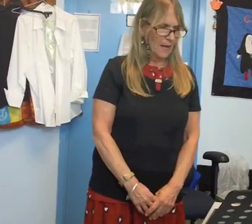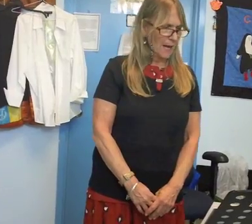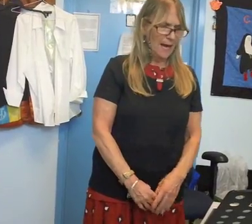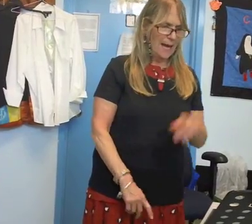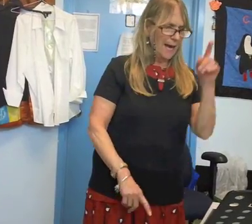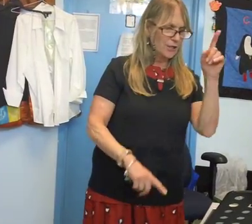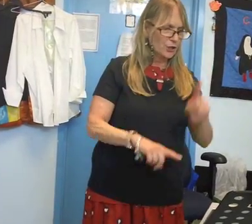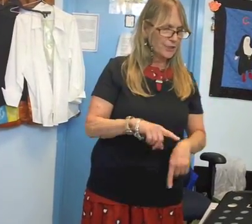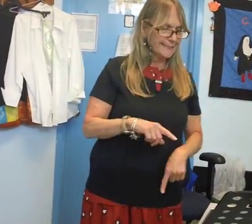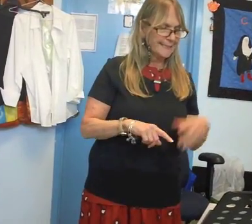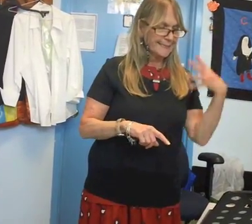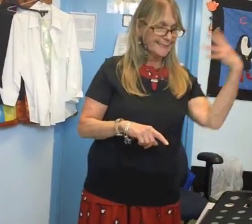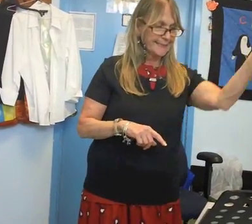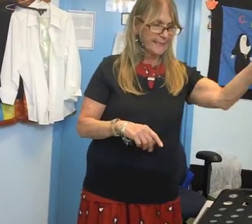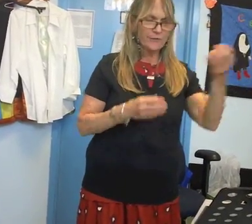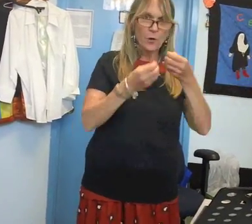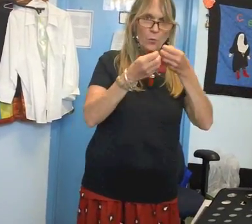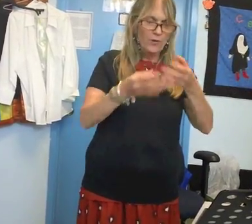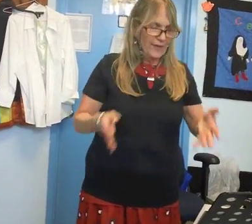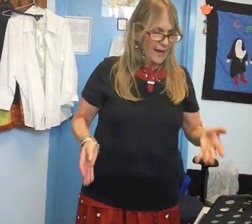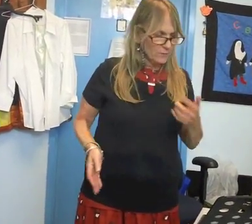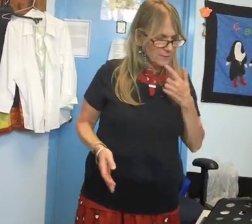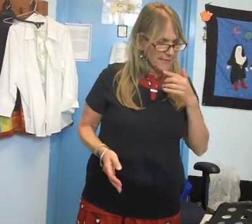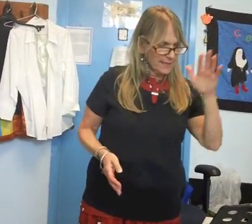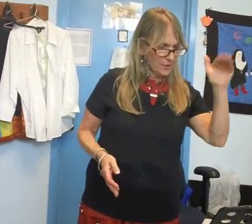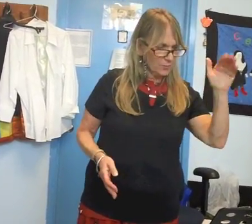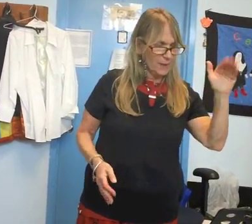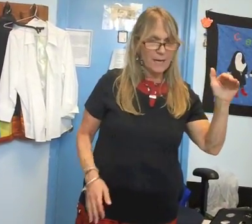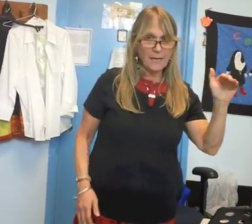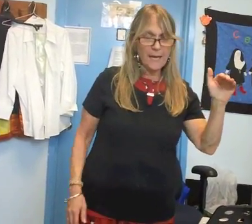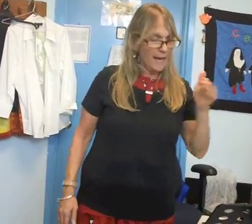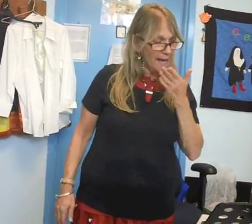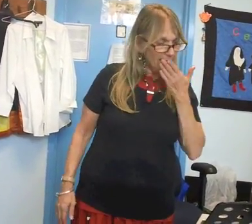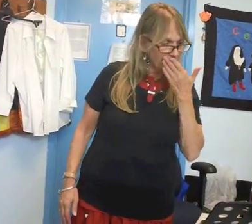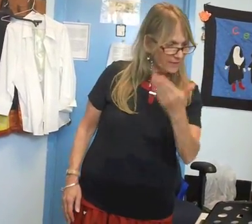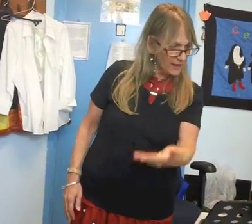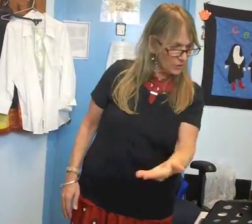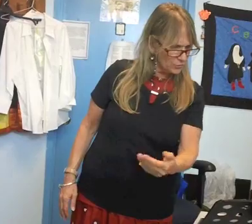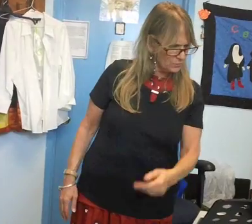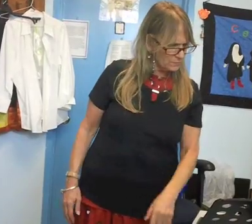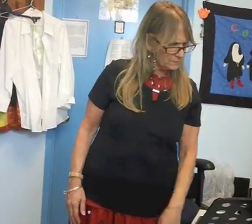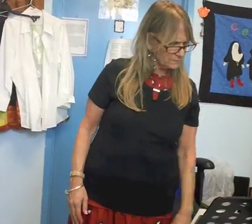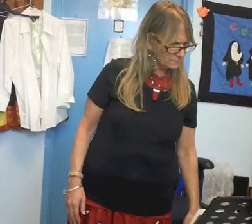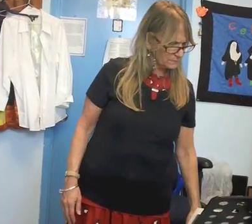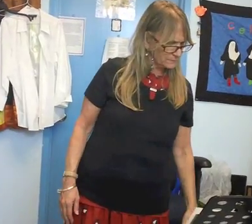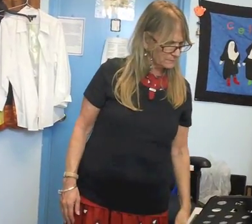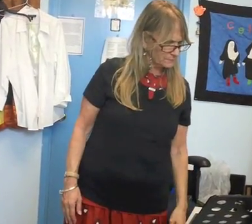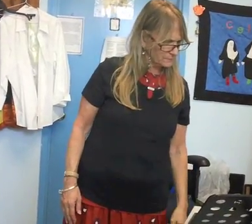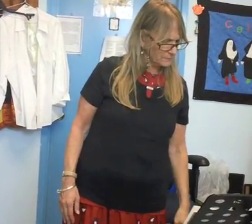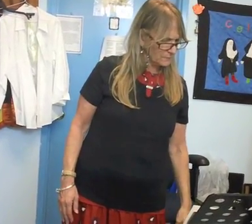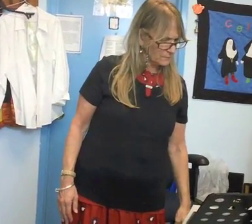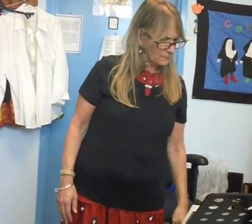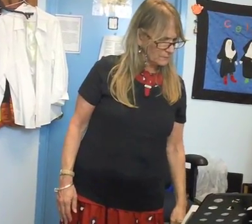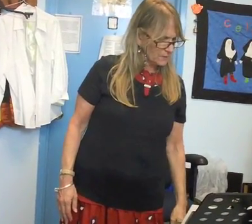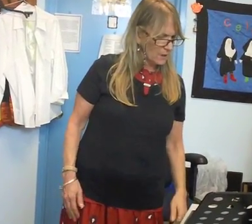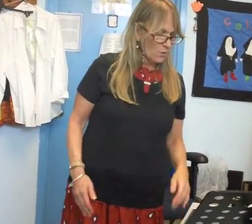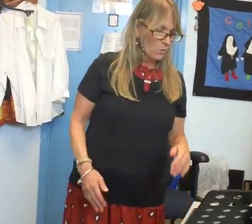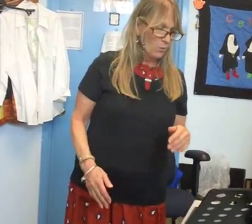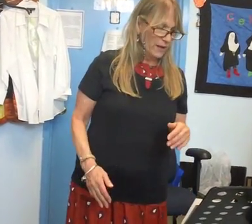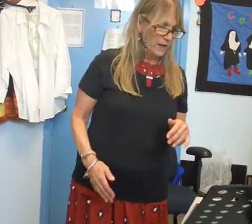I couldn't leave without saying goodbye and thank you where is baby where is well